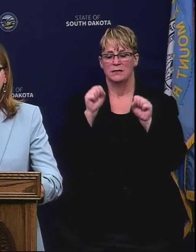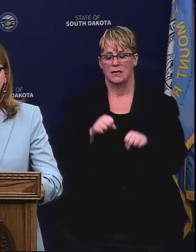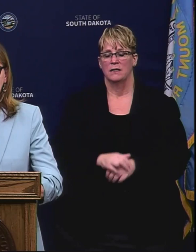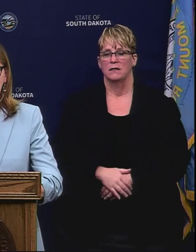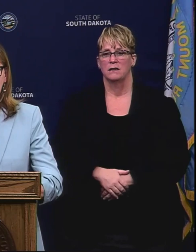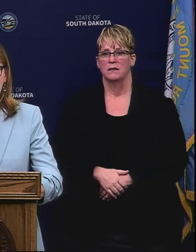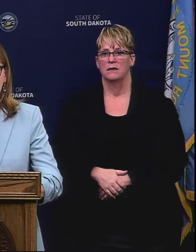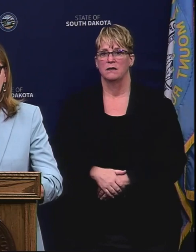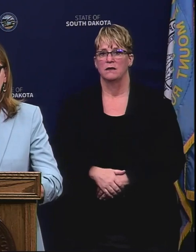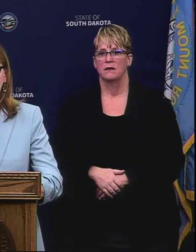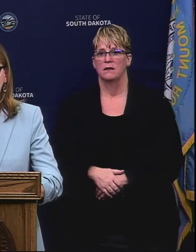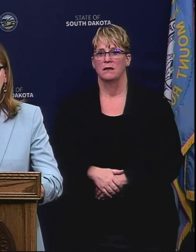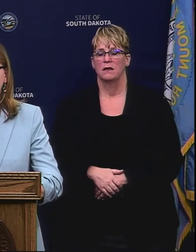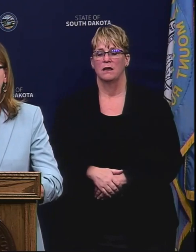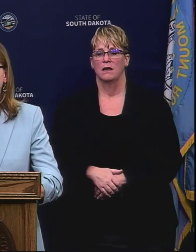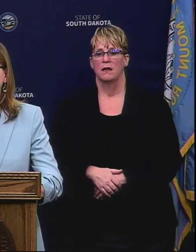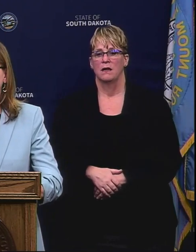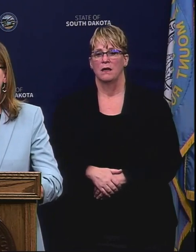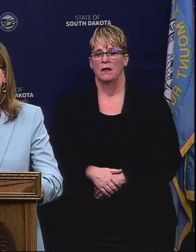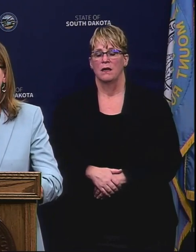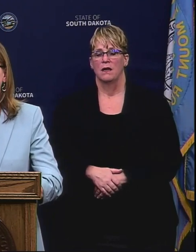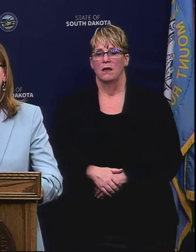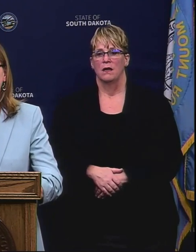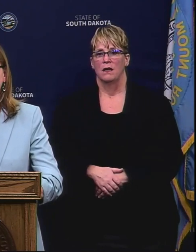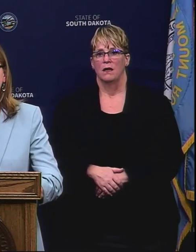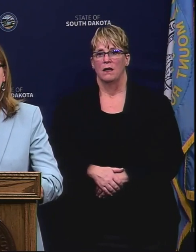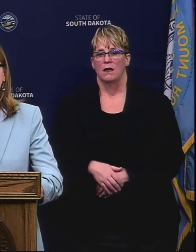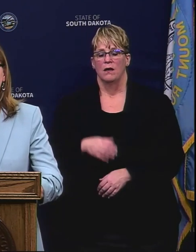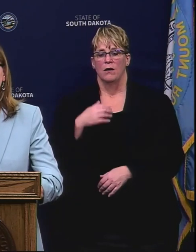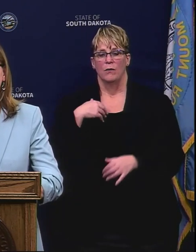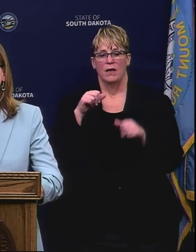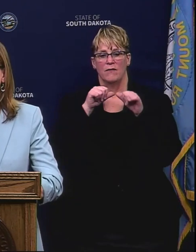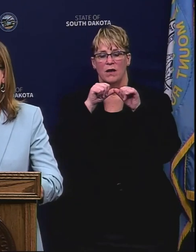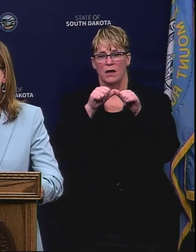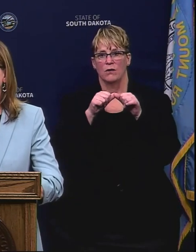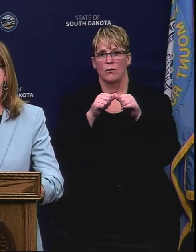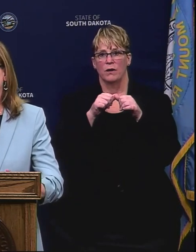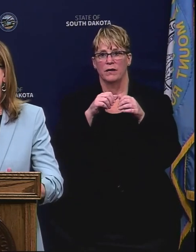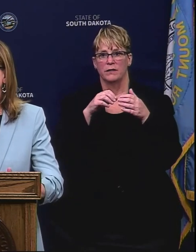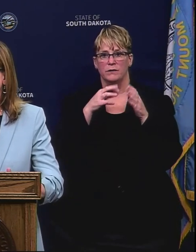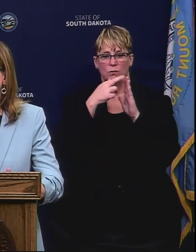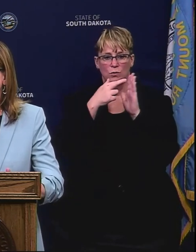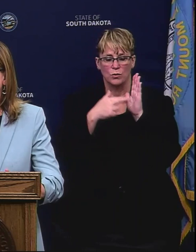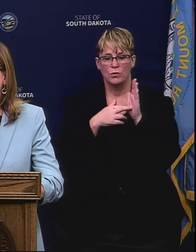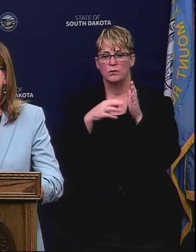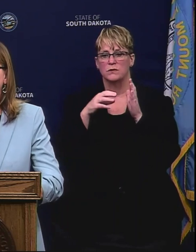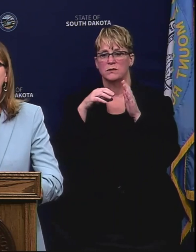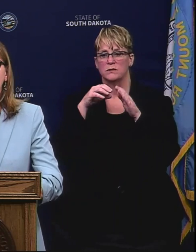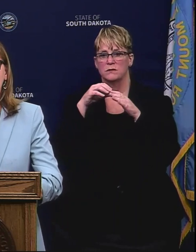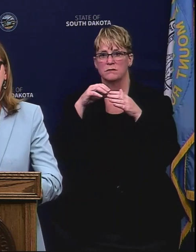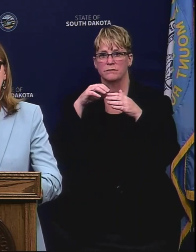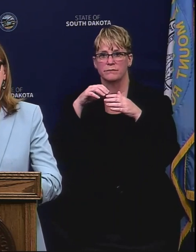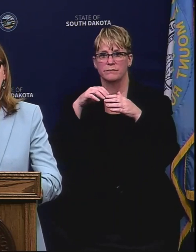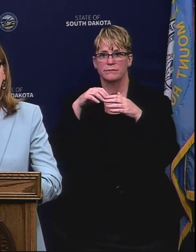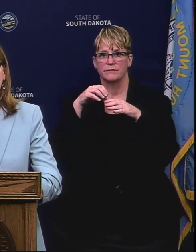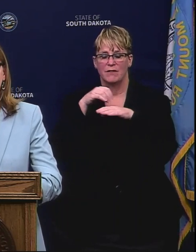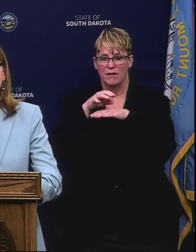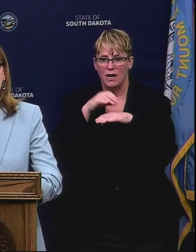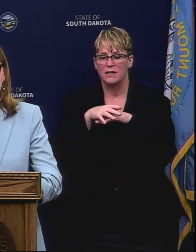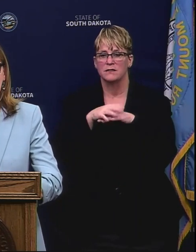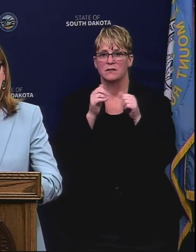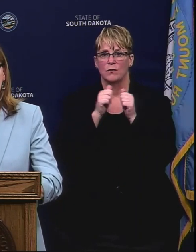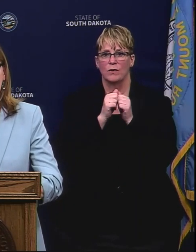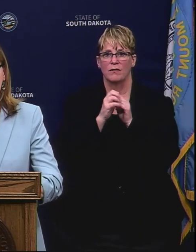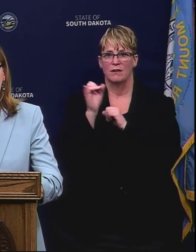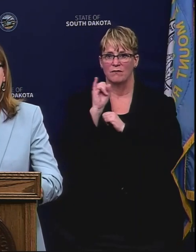Part of our response includes ongoing guidance and communication around things like infection control, making sure that nursing